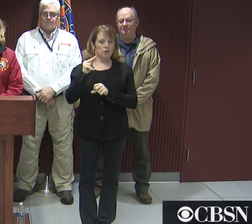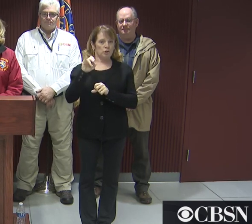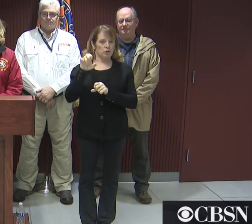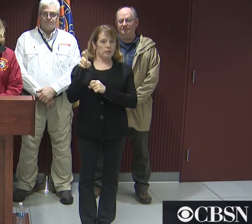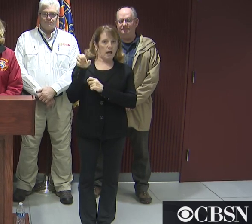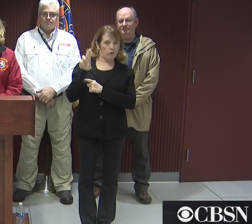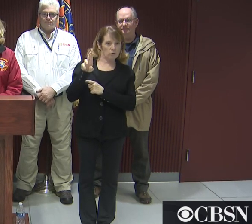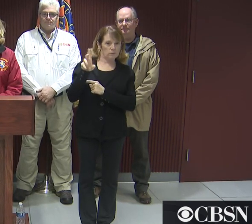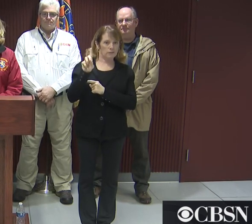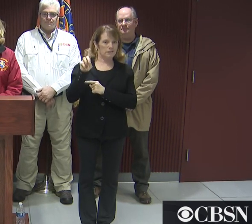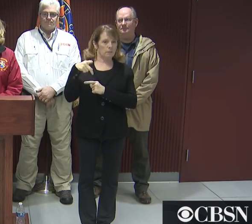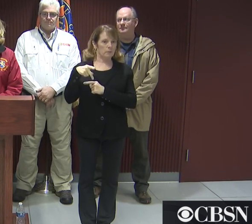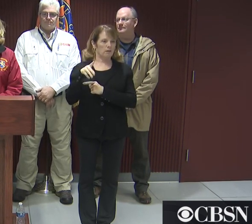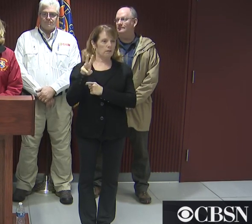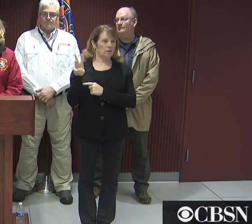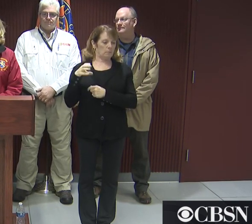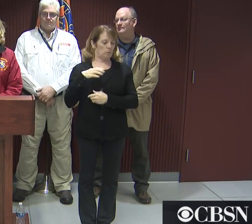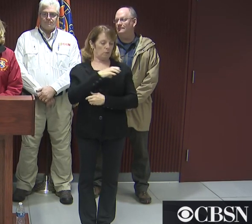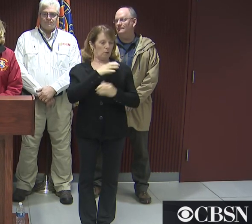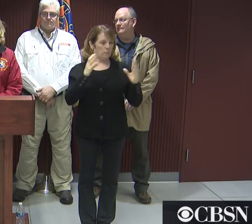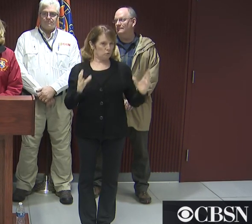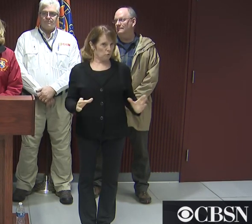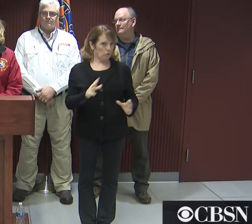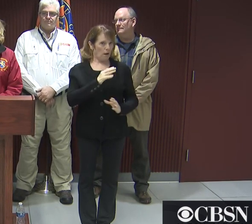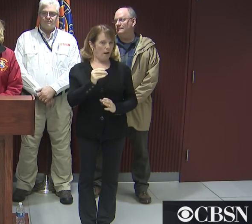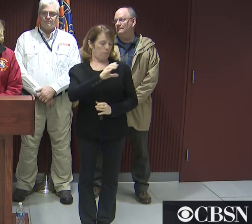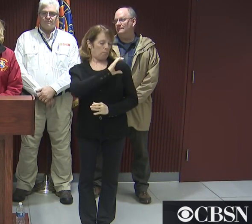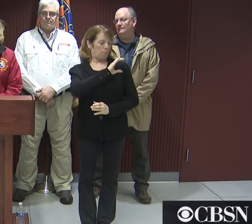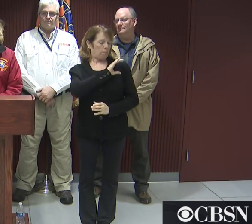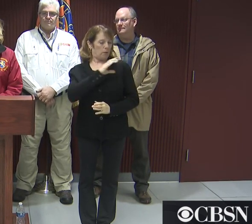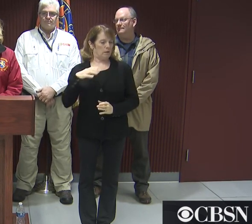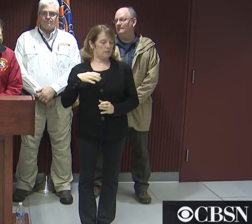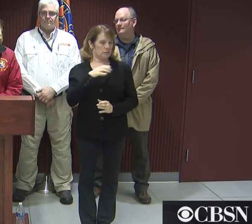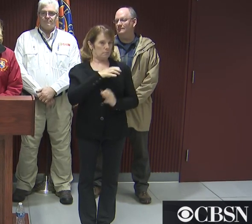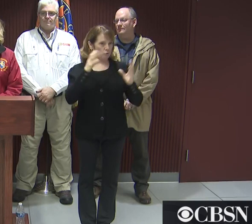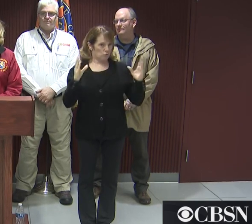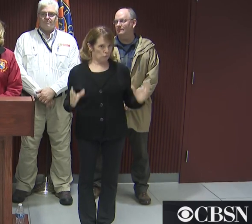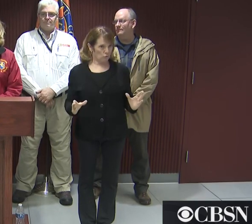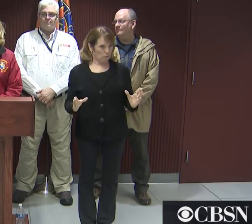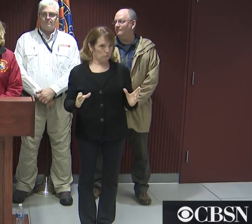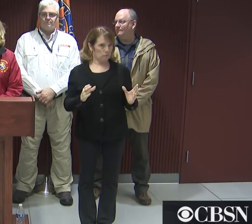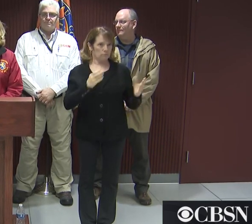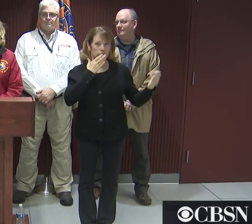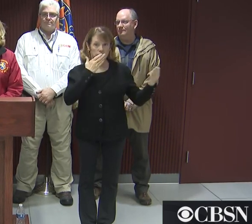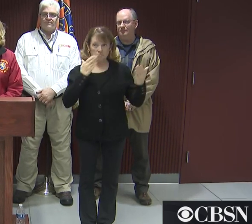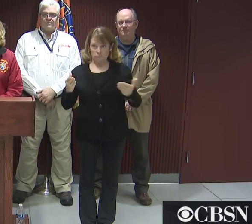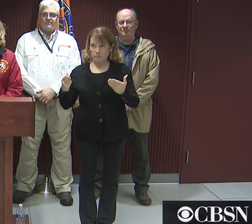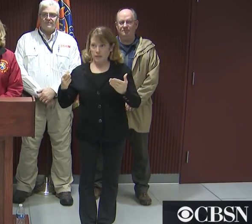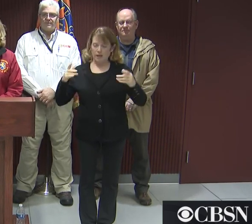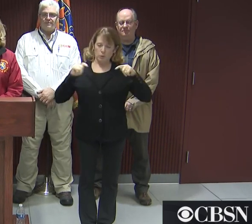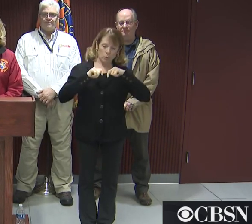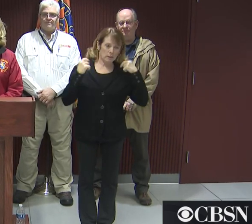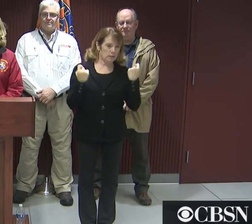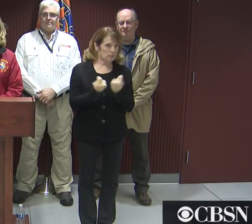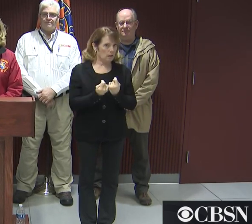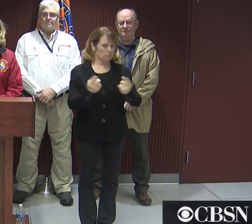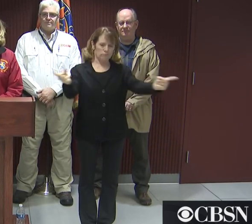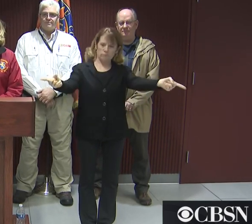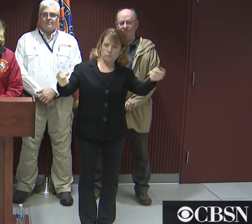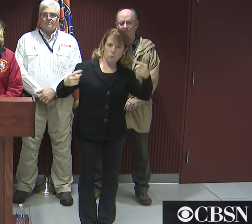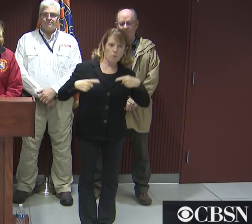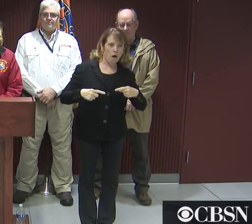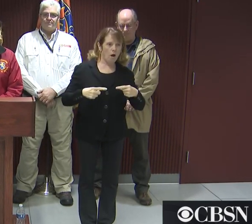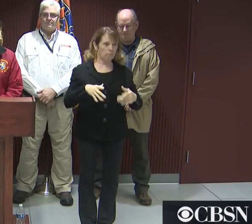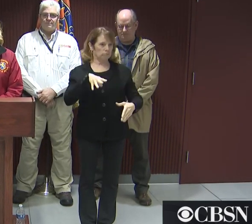DPW Commissioner Ken Arnold, and Police Commissioner Patrick Ryder. And I want to thank the team for always rising to the challenge,